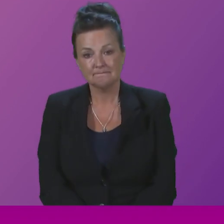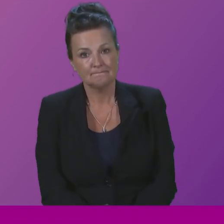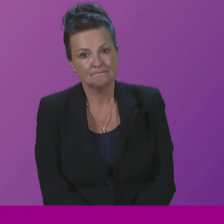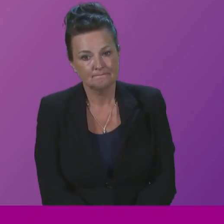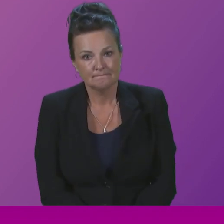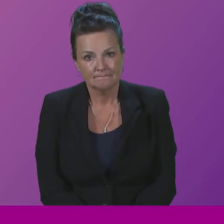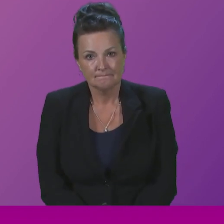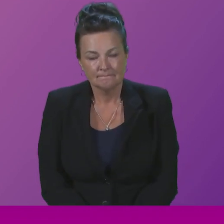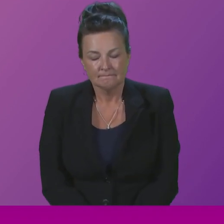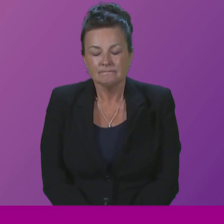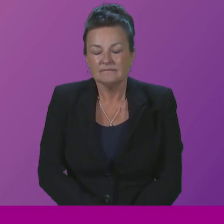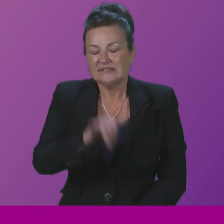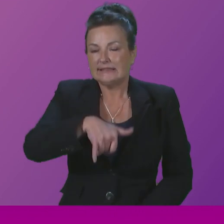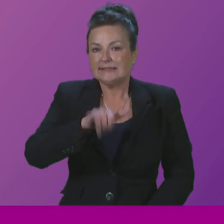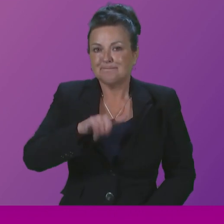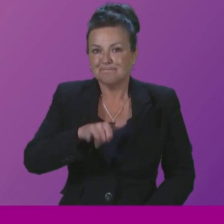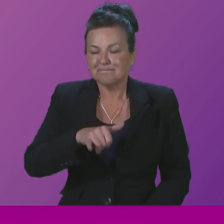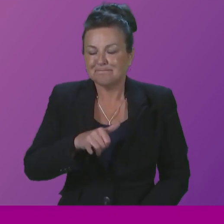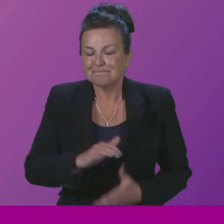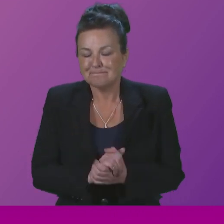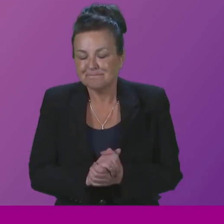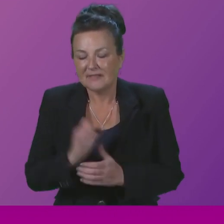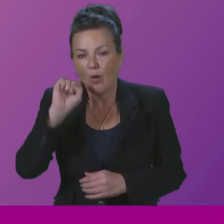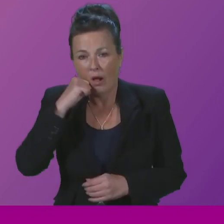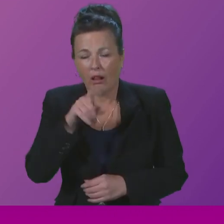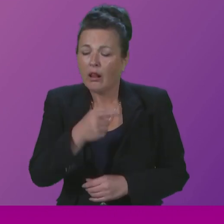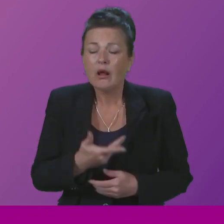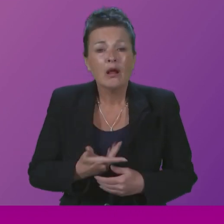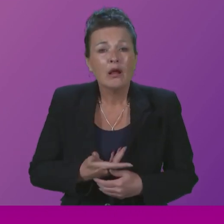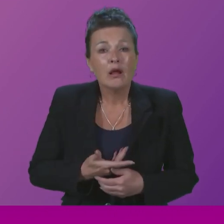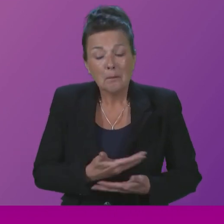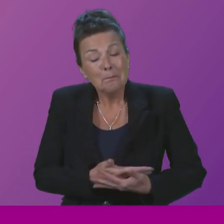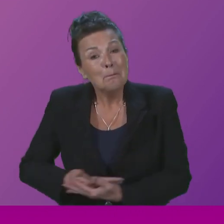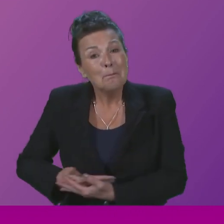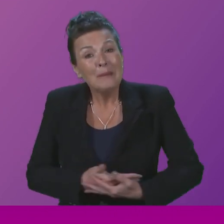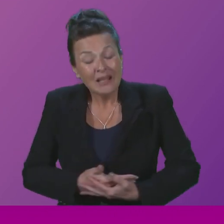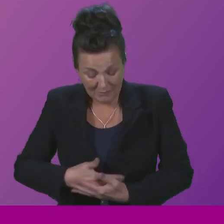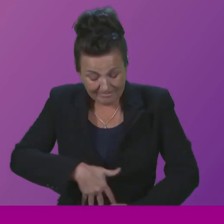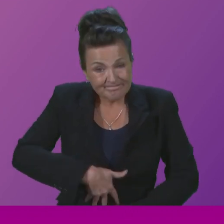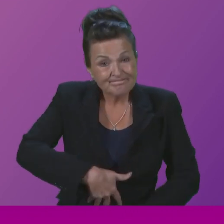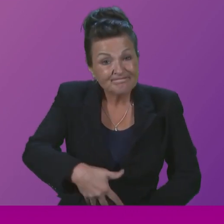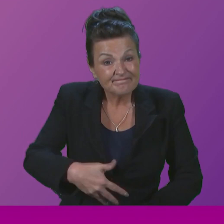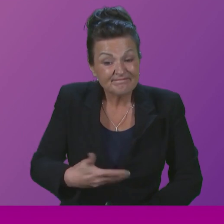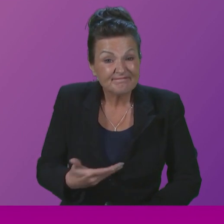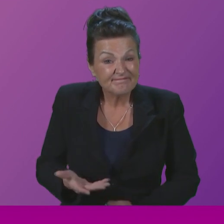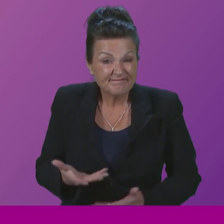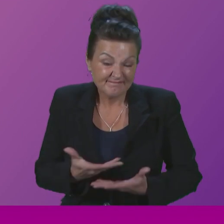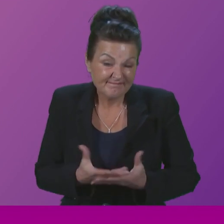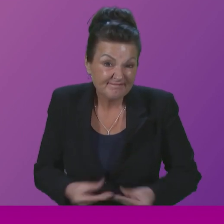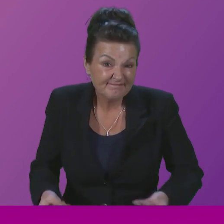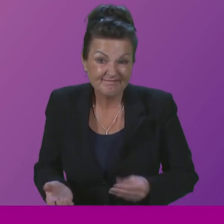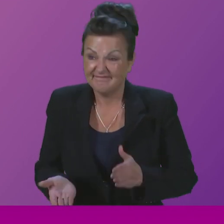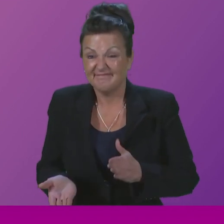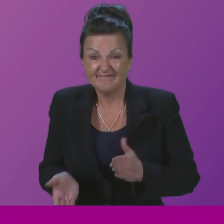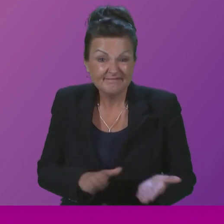Yes, I will. Baby loss awareness week is a very important event every year.